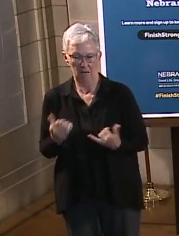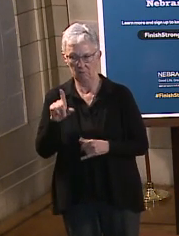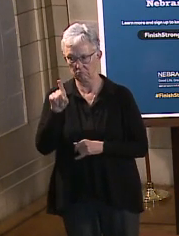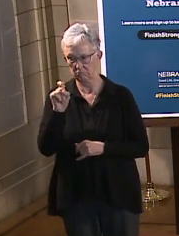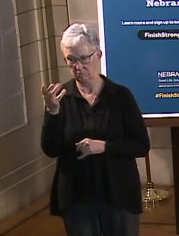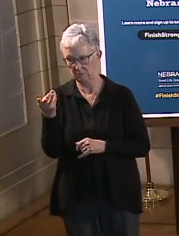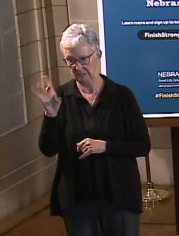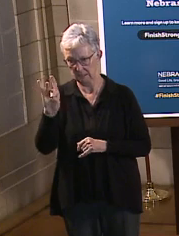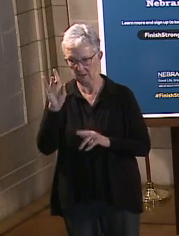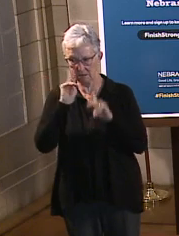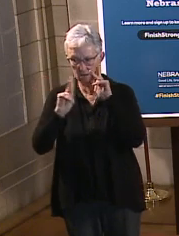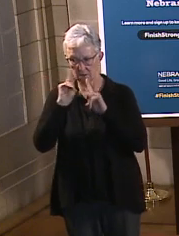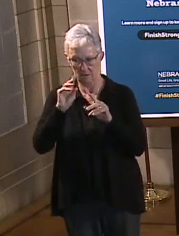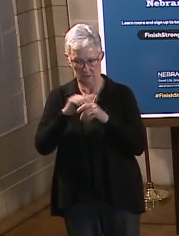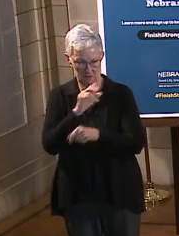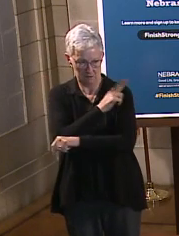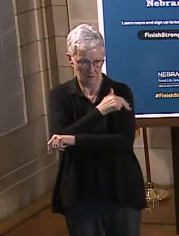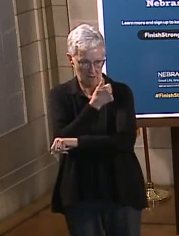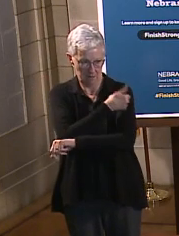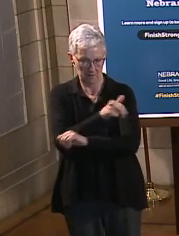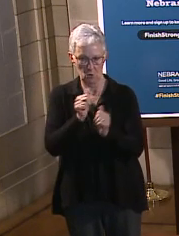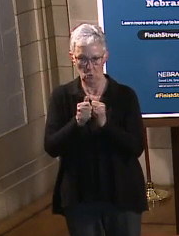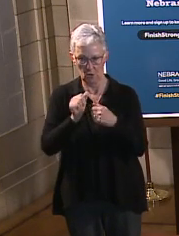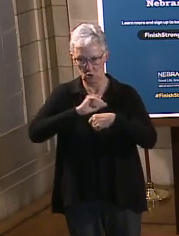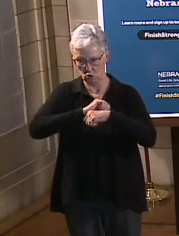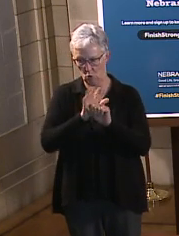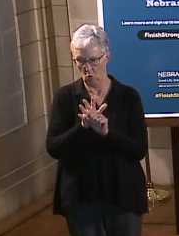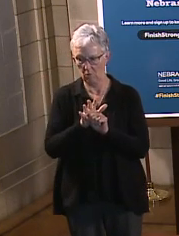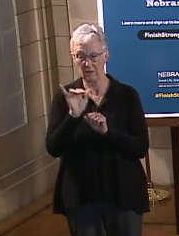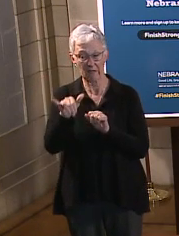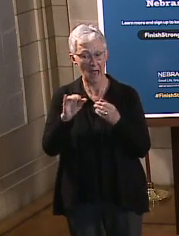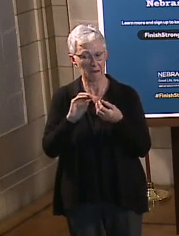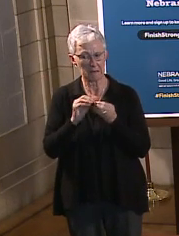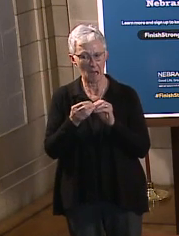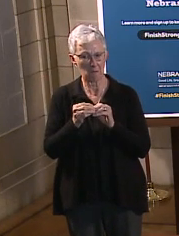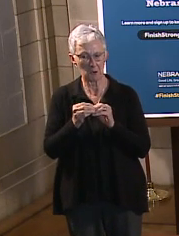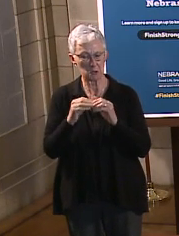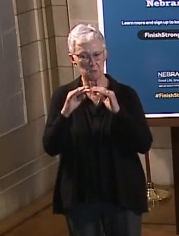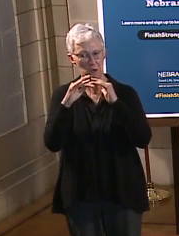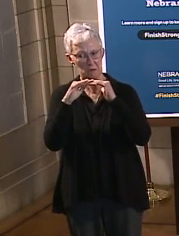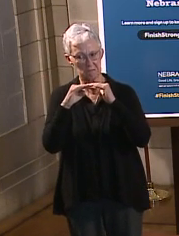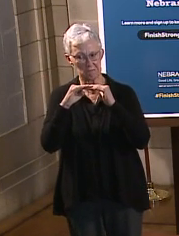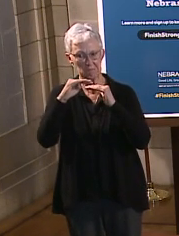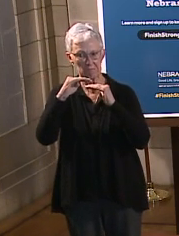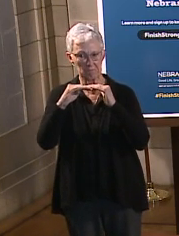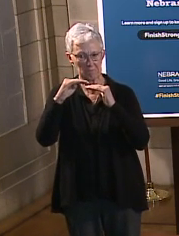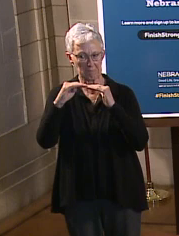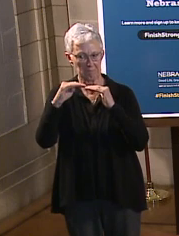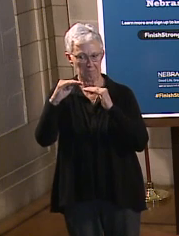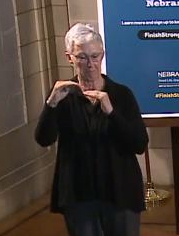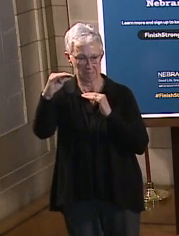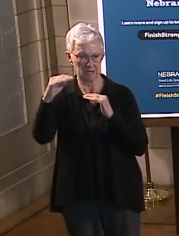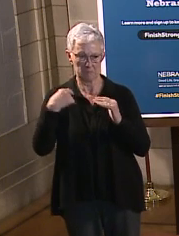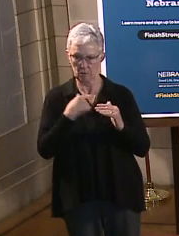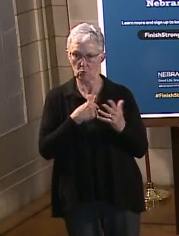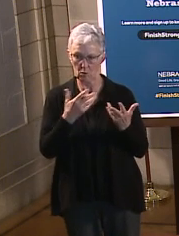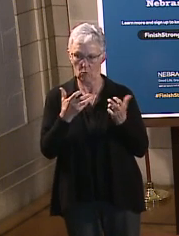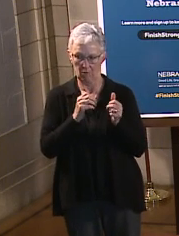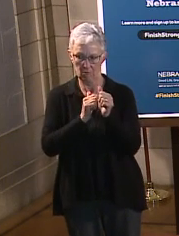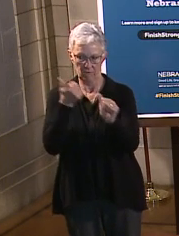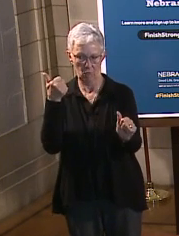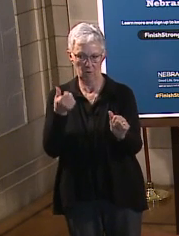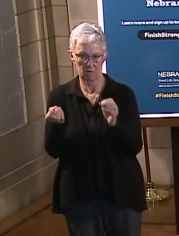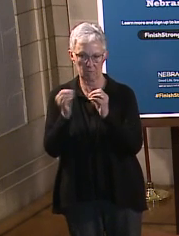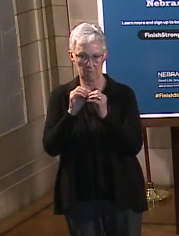folks. If you look over the last six days or so, that's been pretty stable, but we want to keep people out of the hospital, so please continue